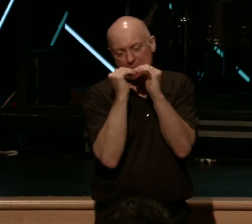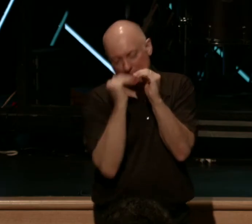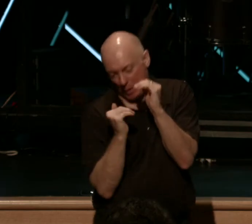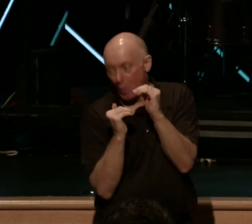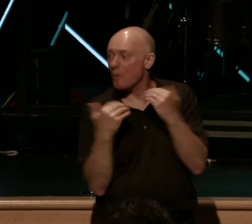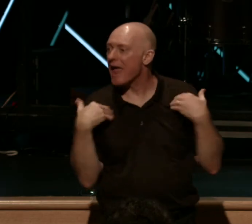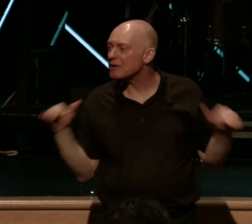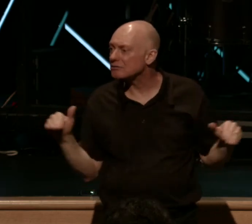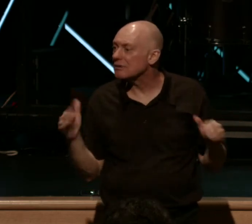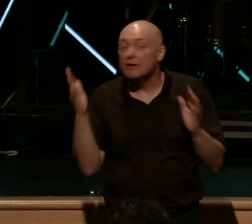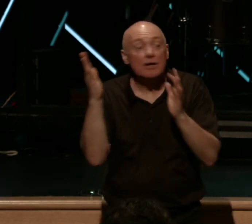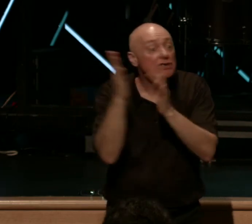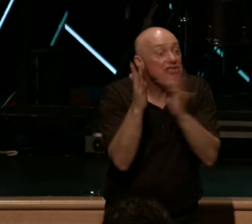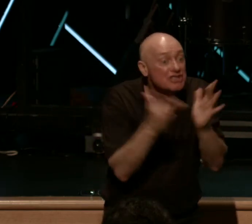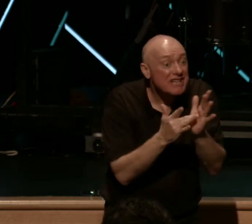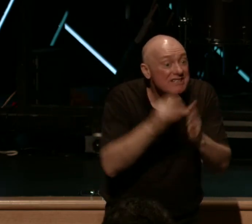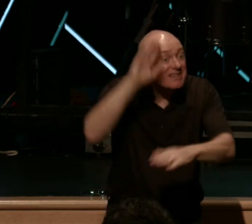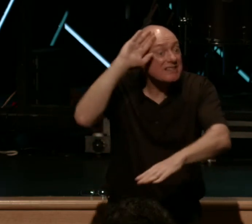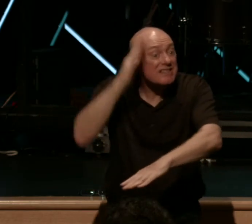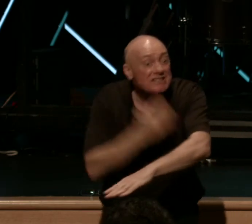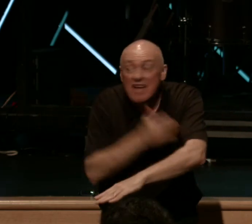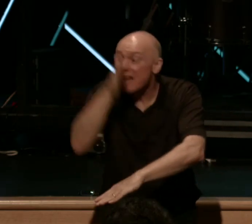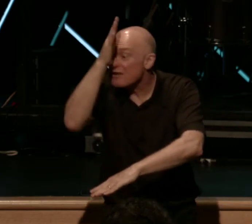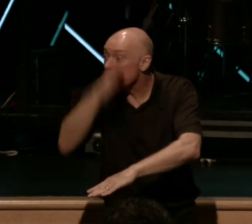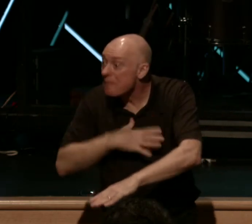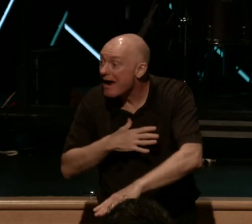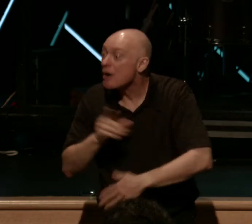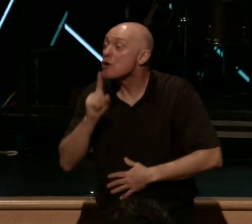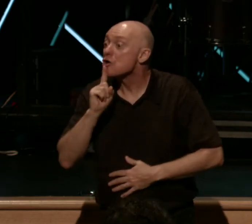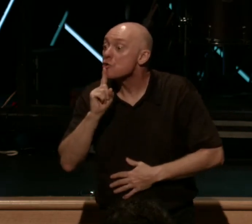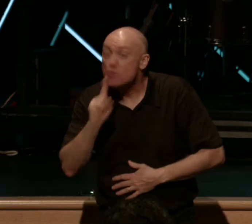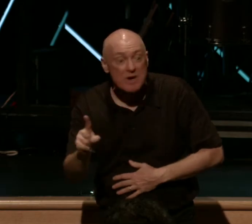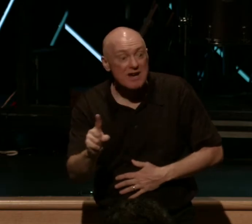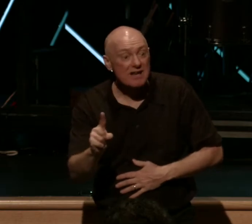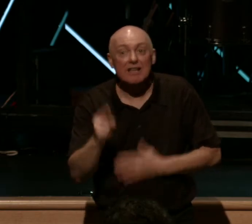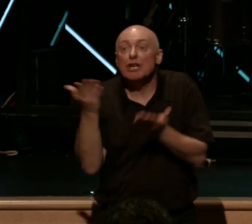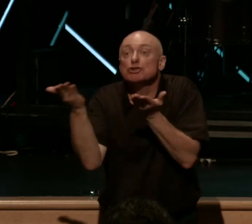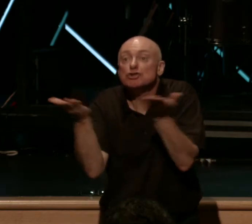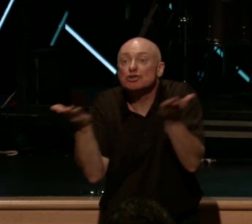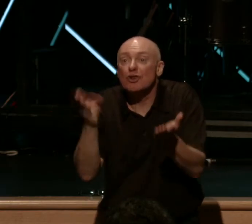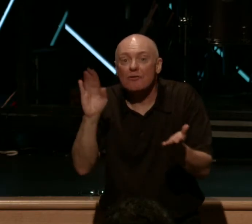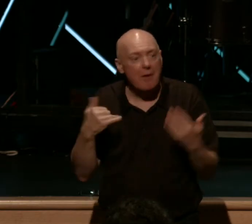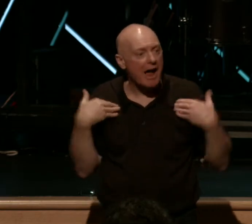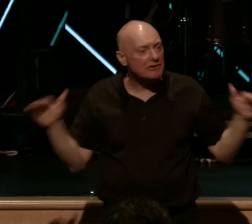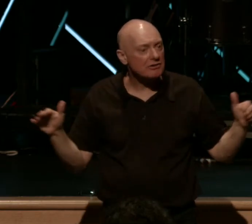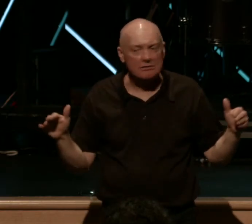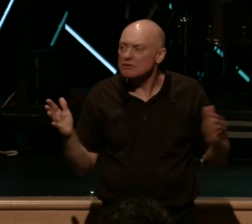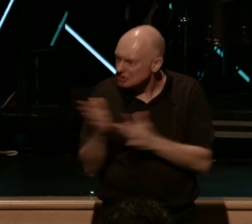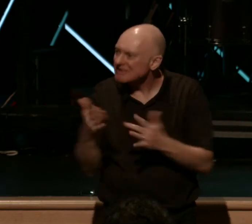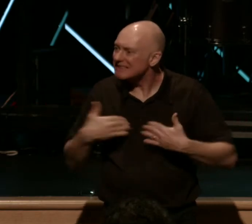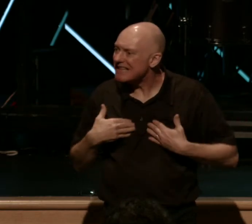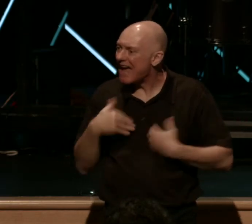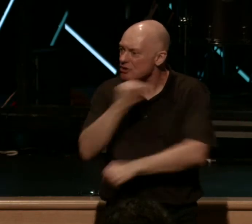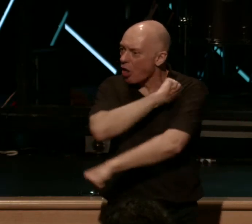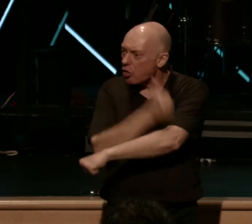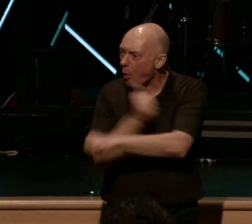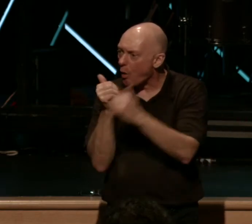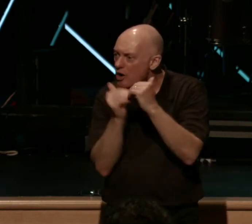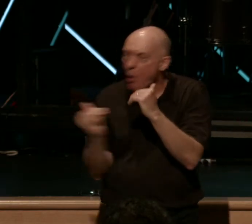Well, Jesus as the son of man actually is being served by the angels. He has authority over the angels. He also has authority to